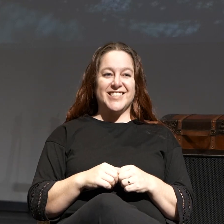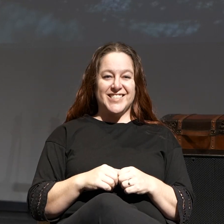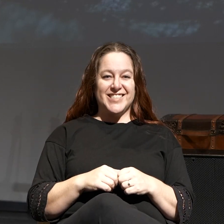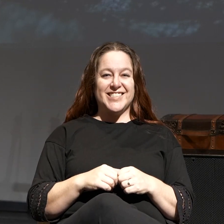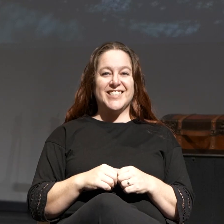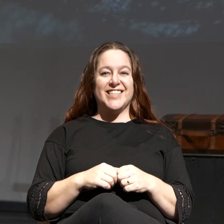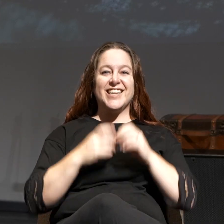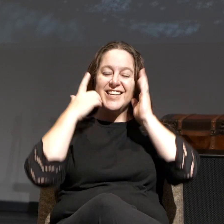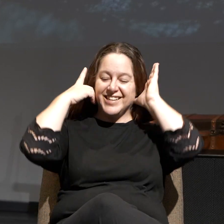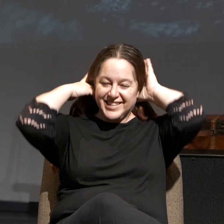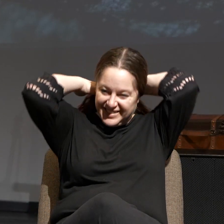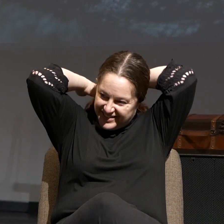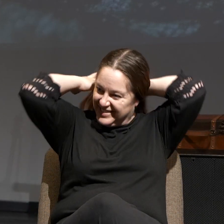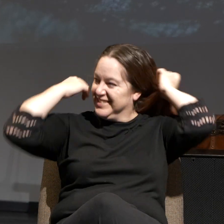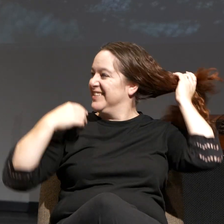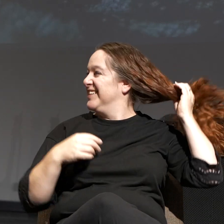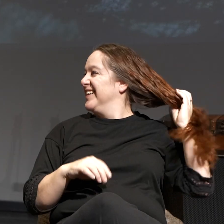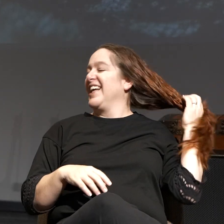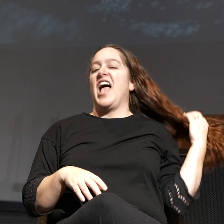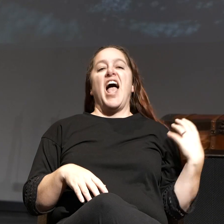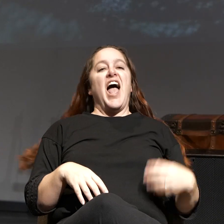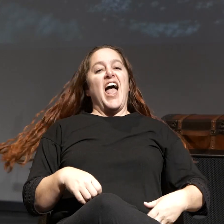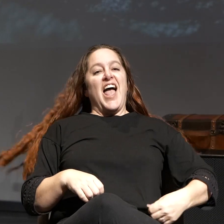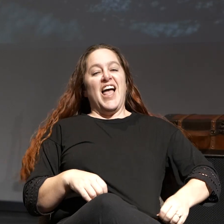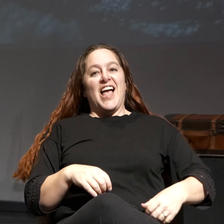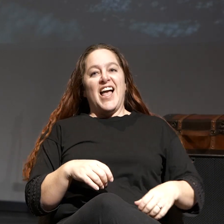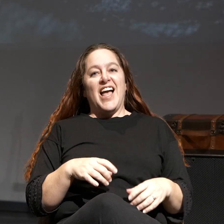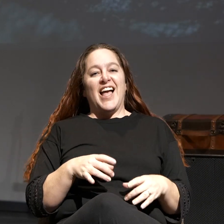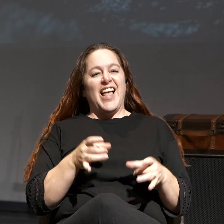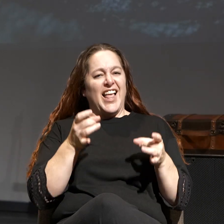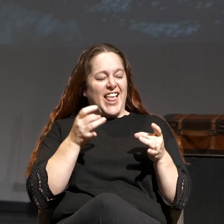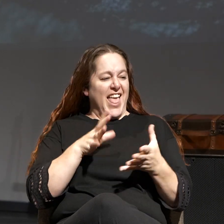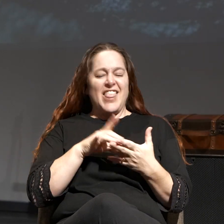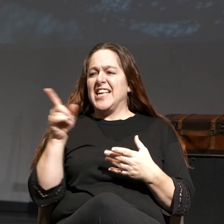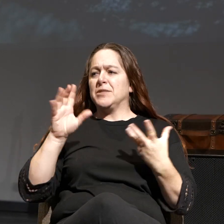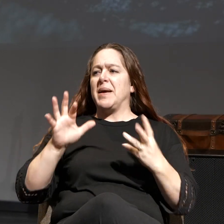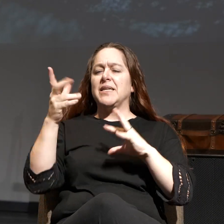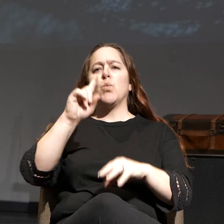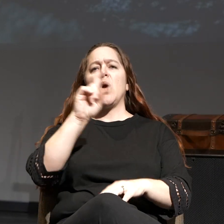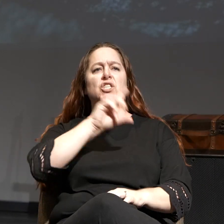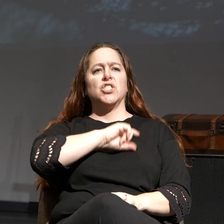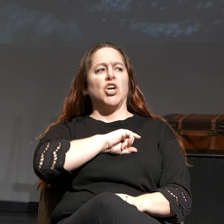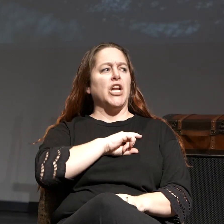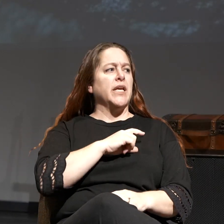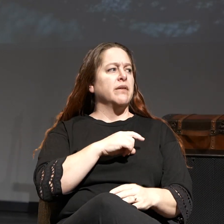Oh, there you go. He's pulling my chain here this morning. He's messed up. Where's security?